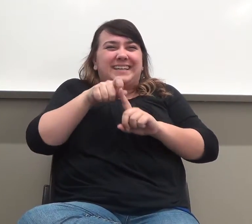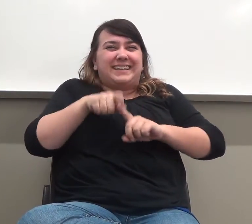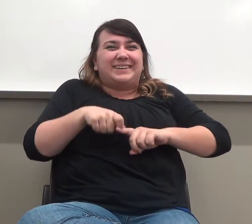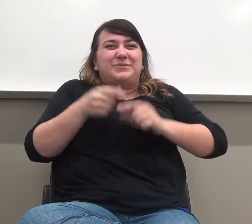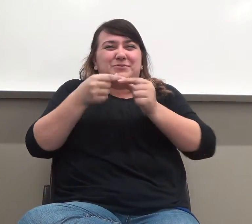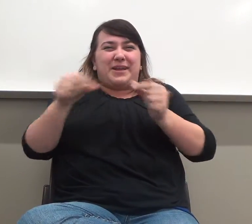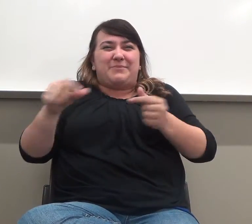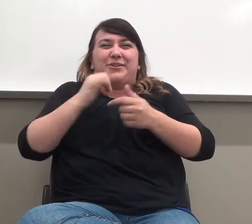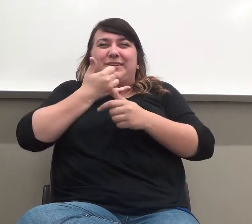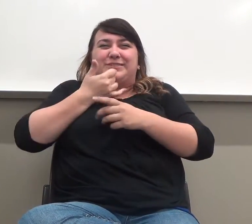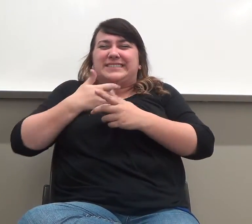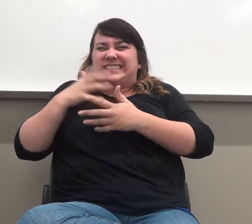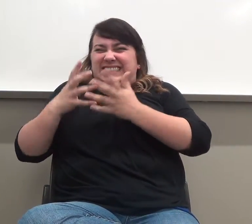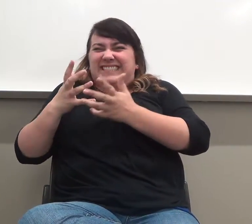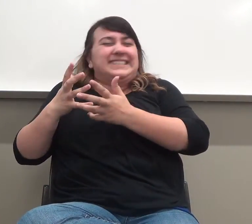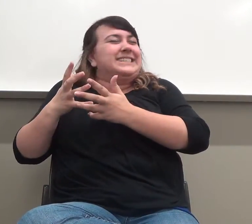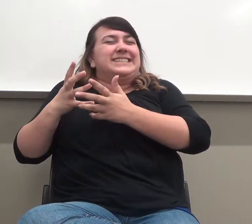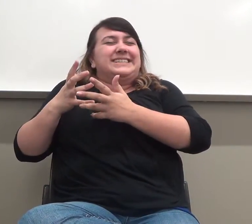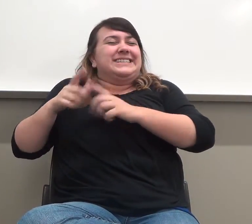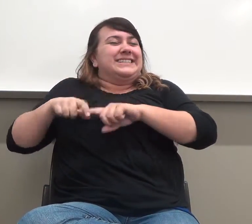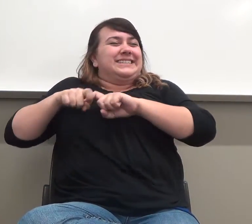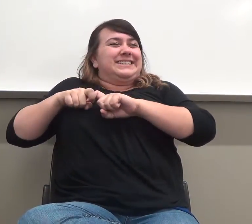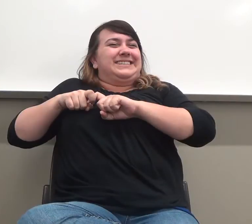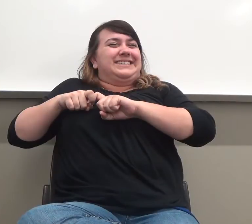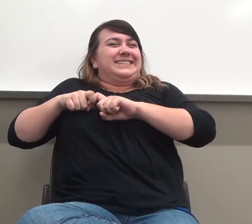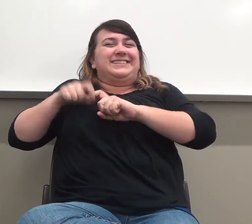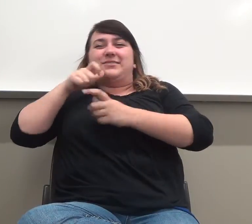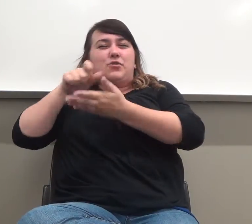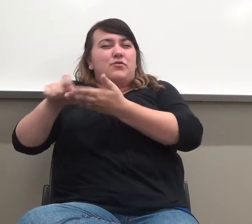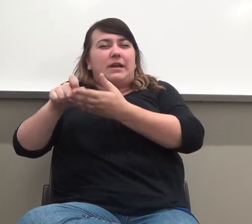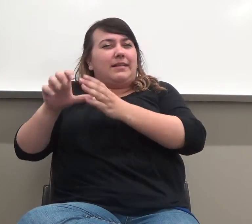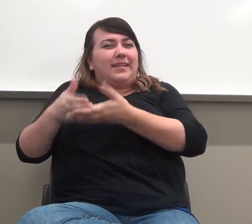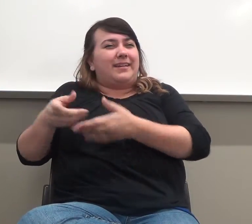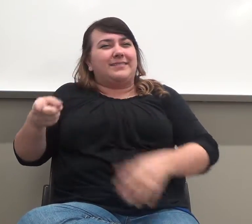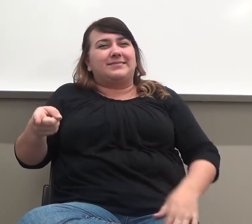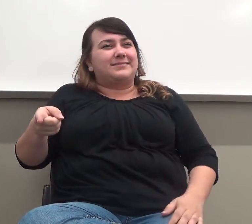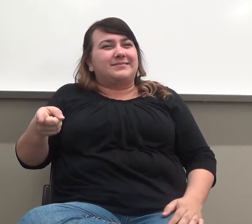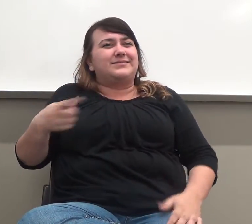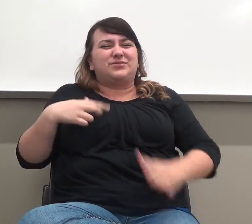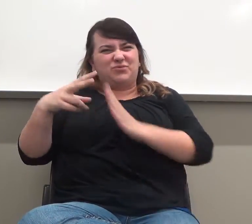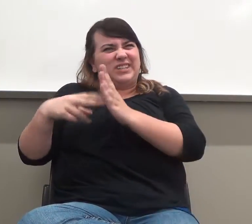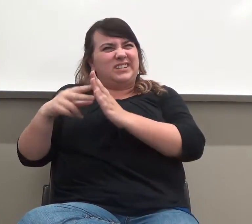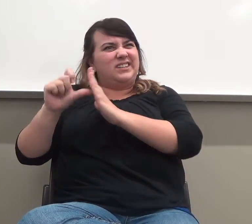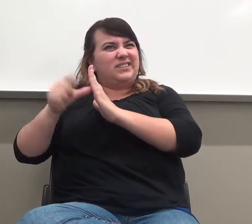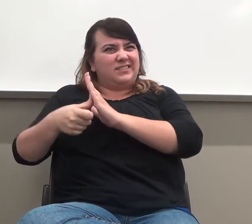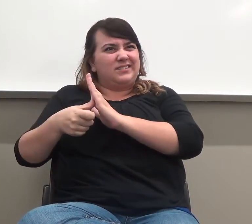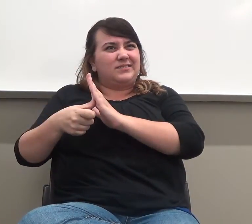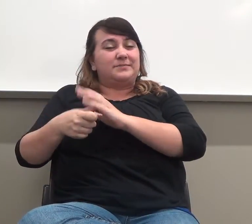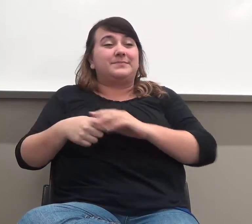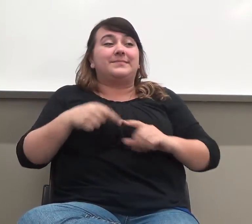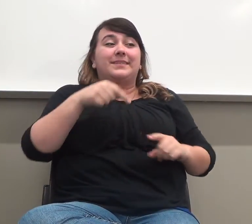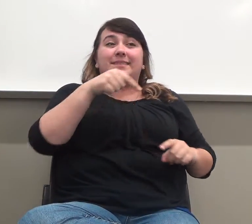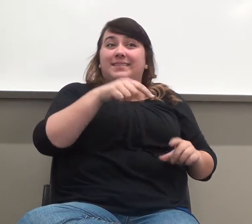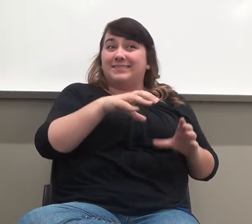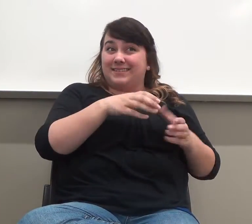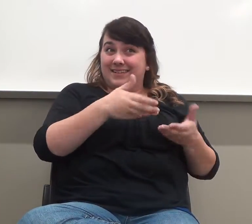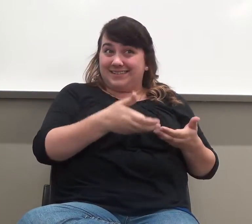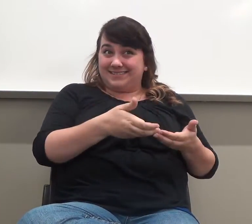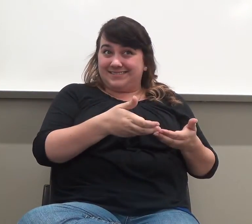class, but I don't mark those off because it's not a writing class. That's a reading class. In this class, you're going to get